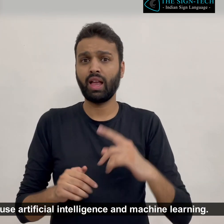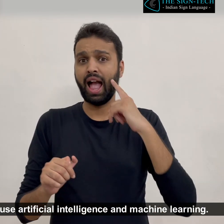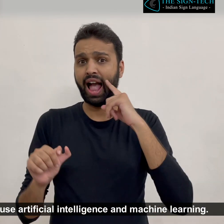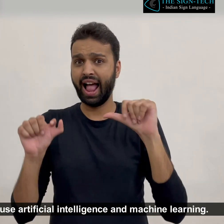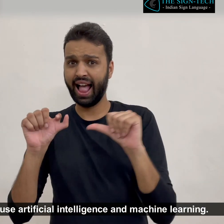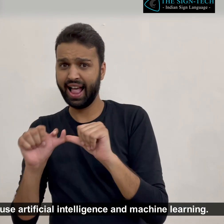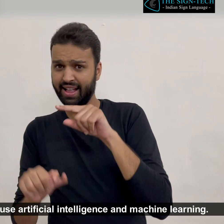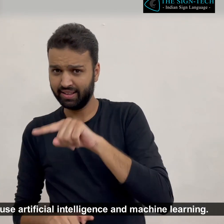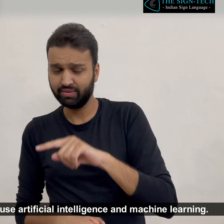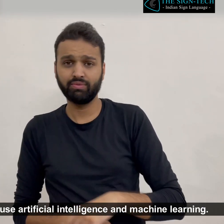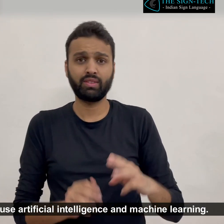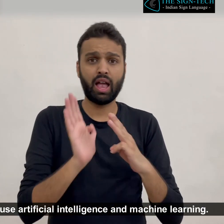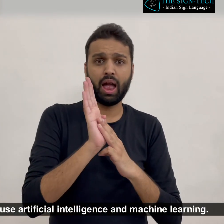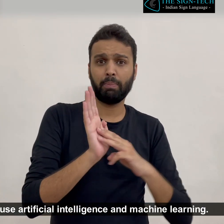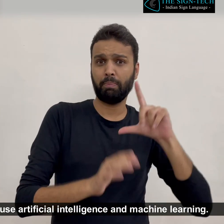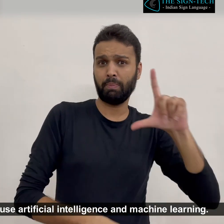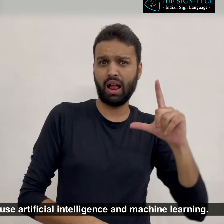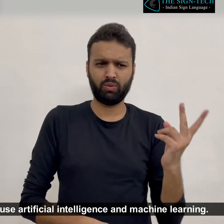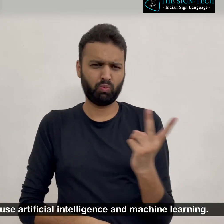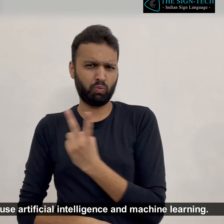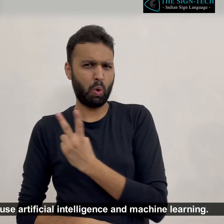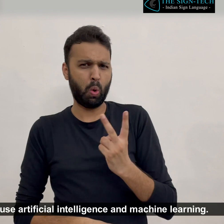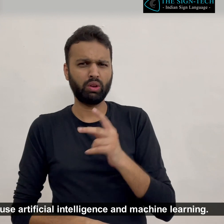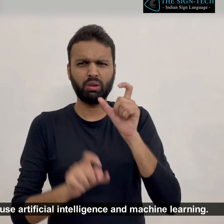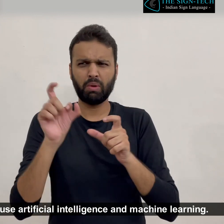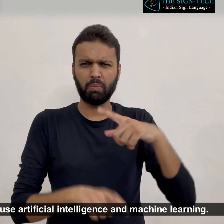Sometimes people confuse Artificial Intelligence and Machine Learning.